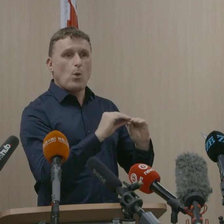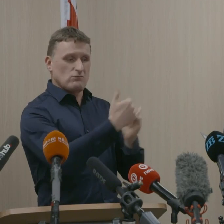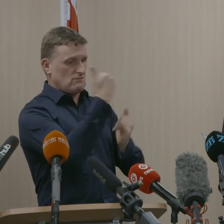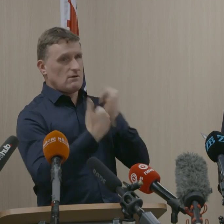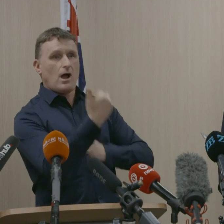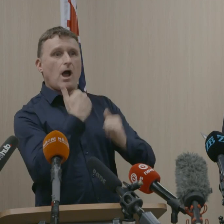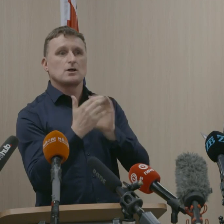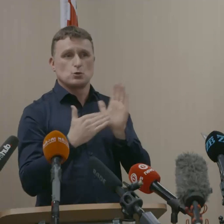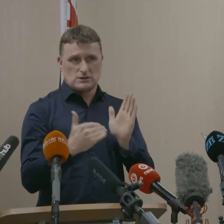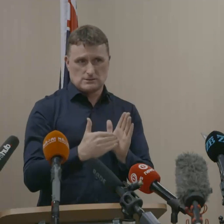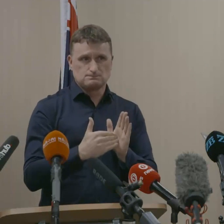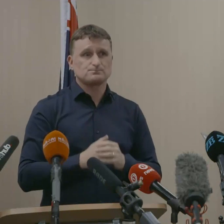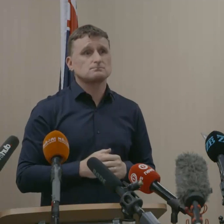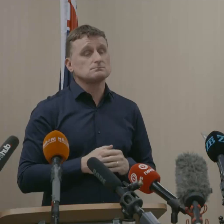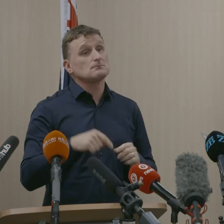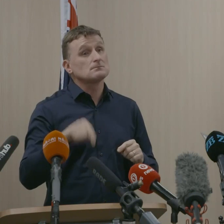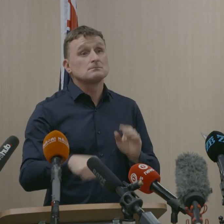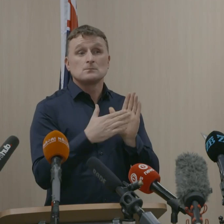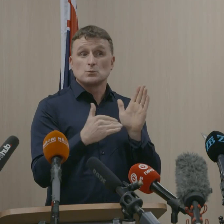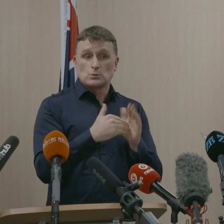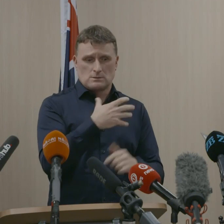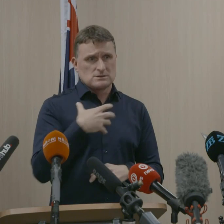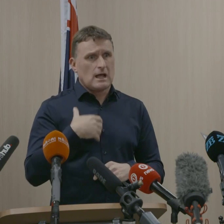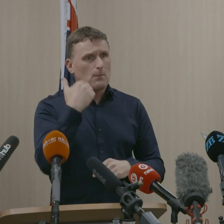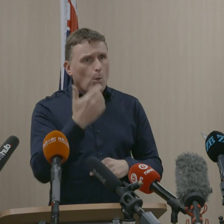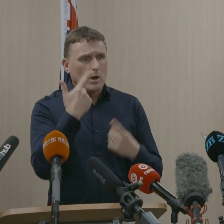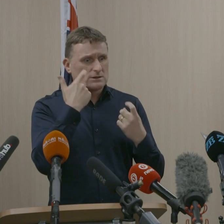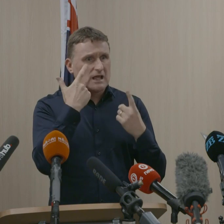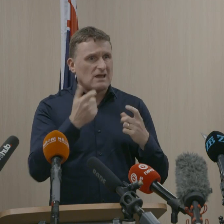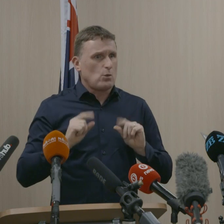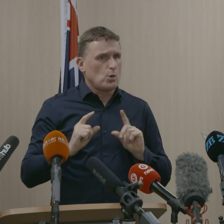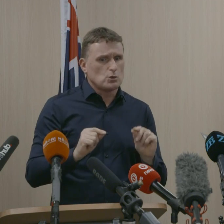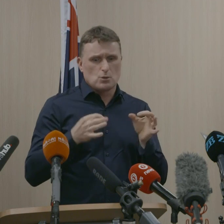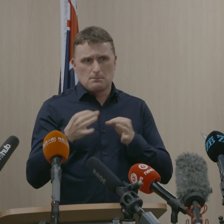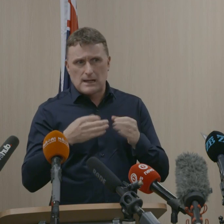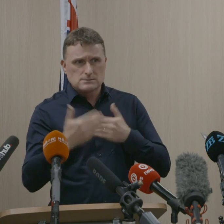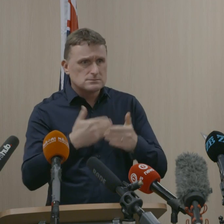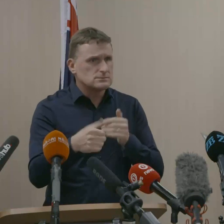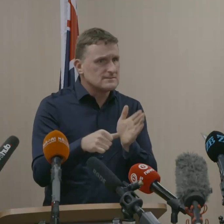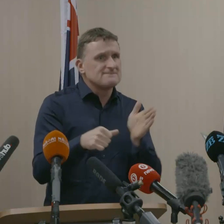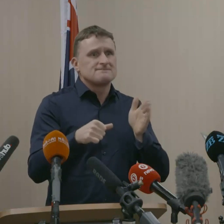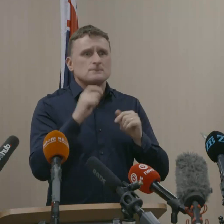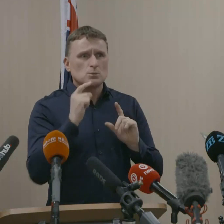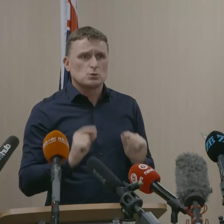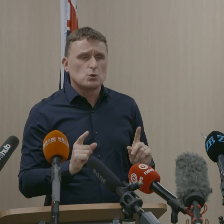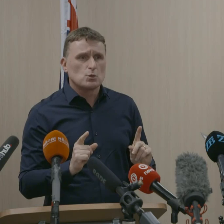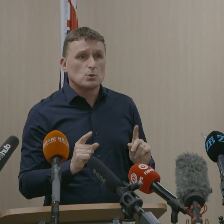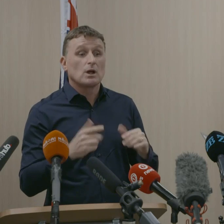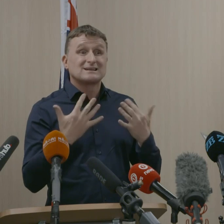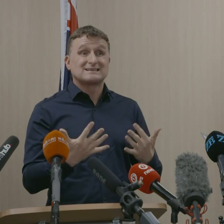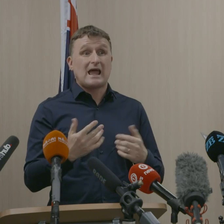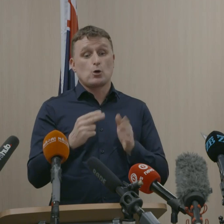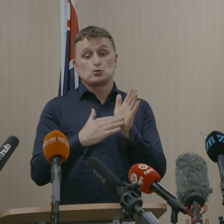We've acted with an abundance of caution at every turn, and we will continue to do so. Right now we're deploying staff from